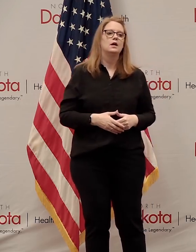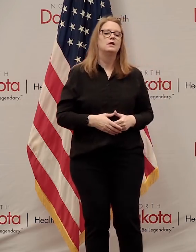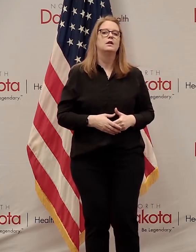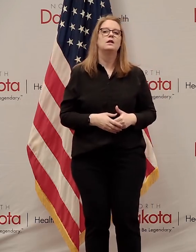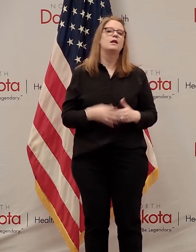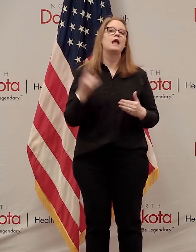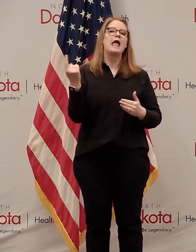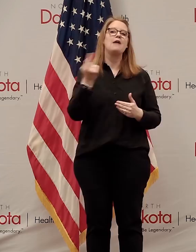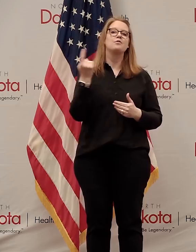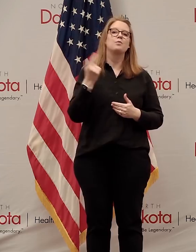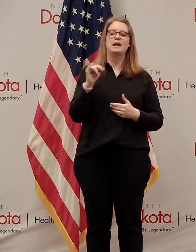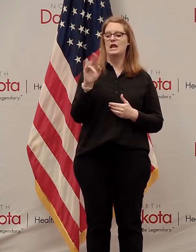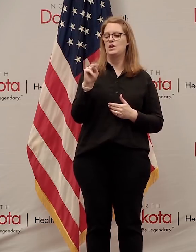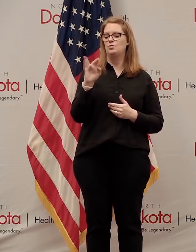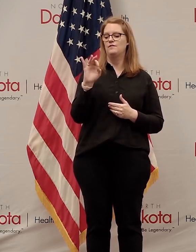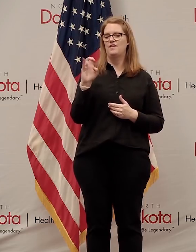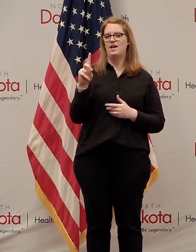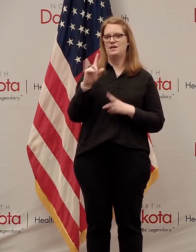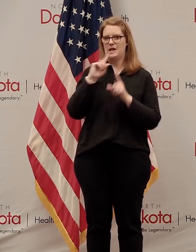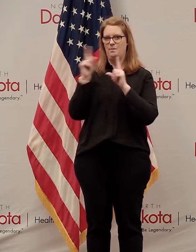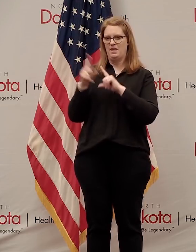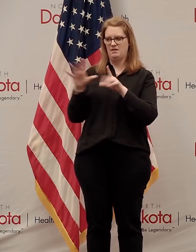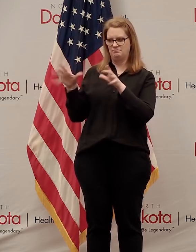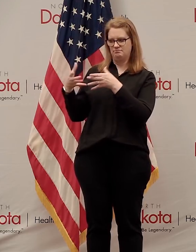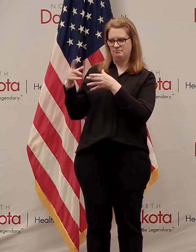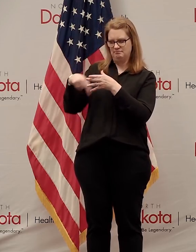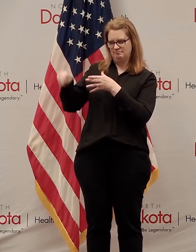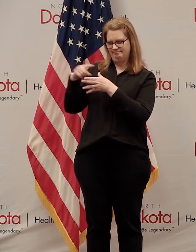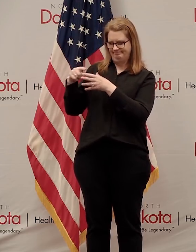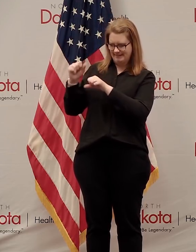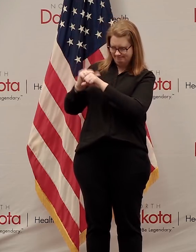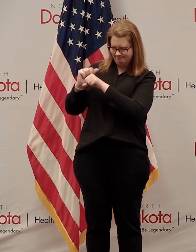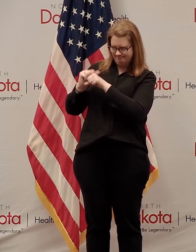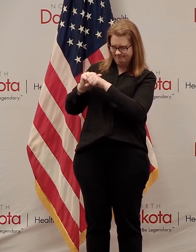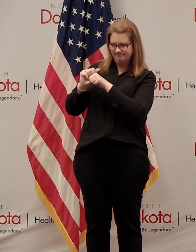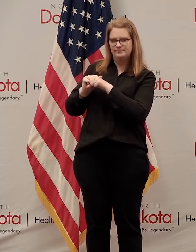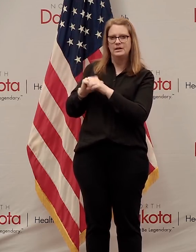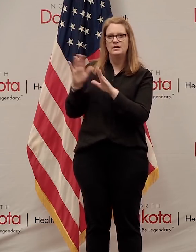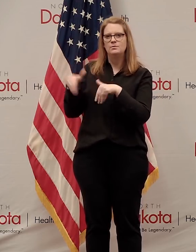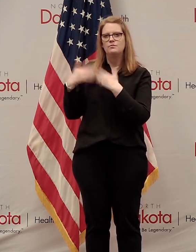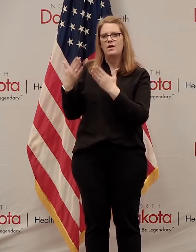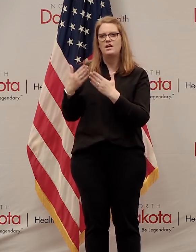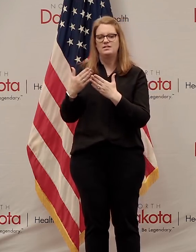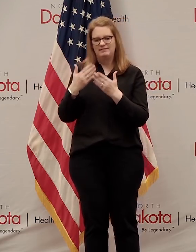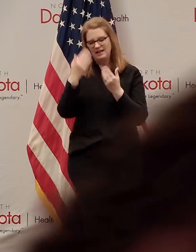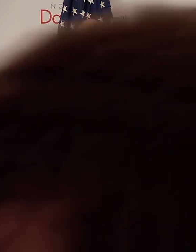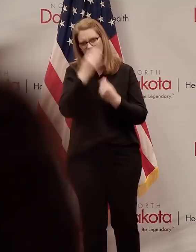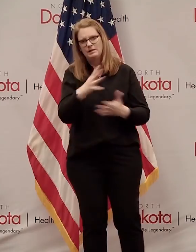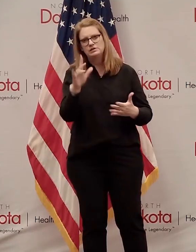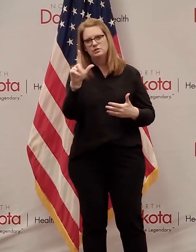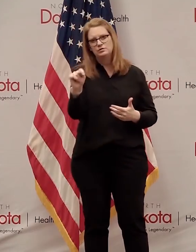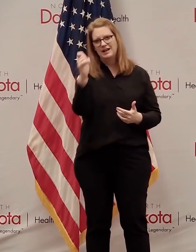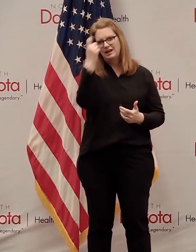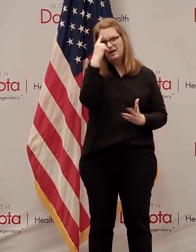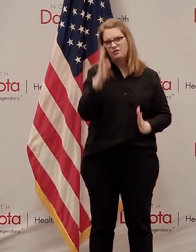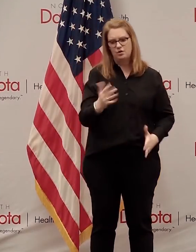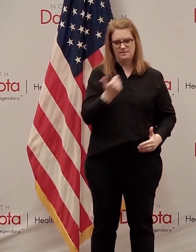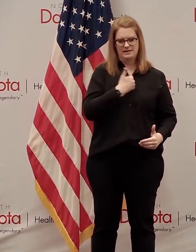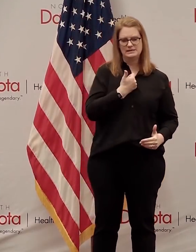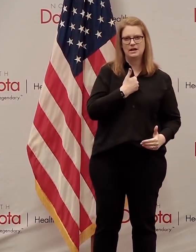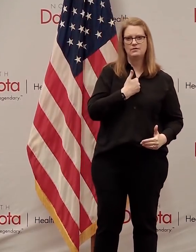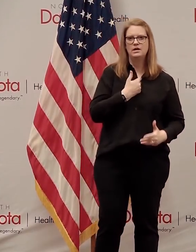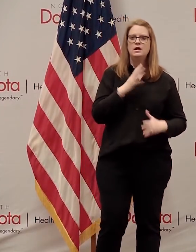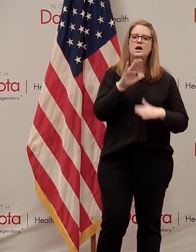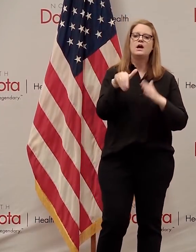everybody over at the Unified Command and all the folks that are providing the great intel to the Lieutenant Governor and myself to help us drive. And, of course, the